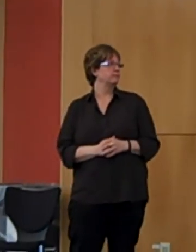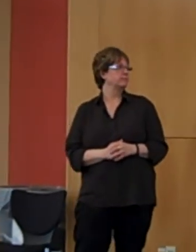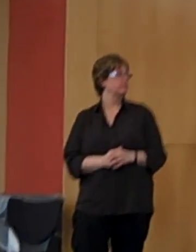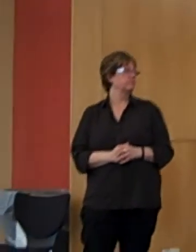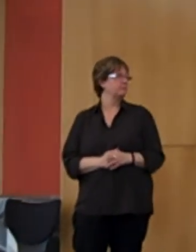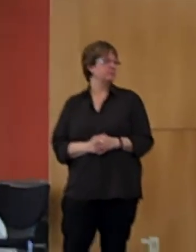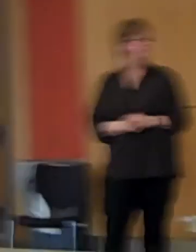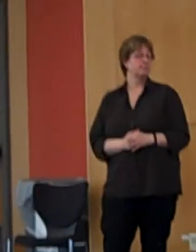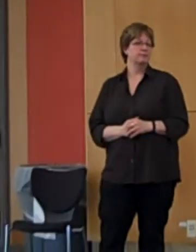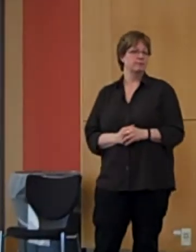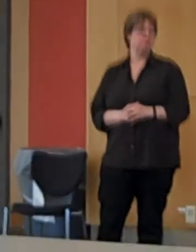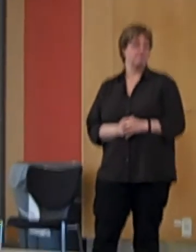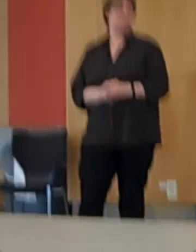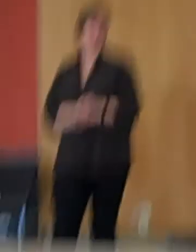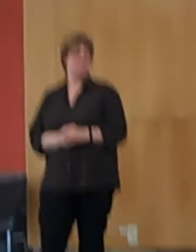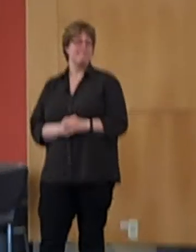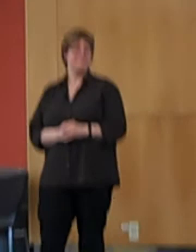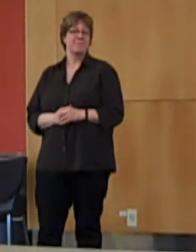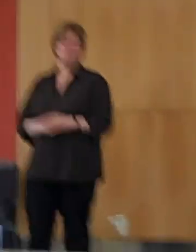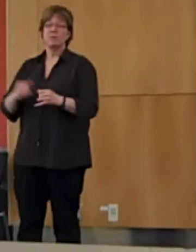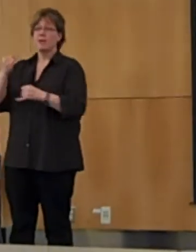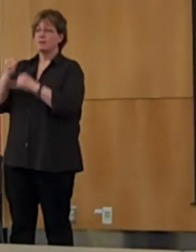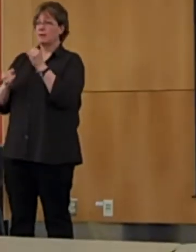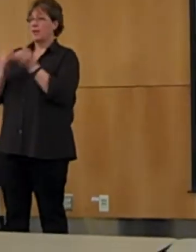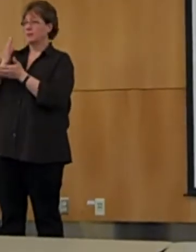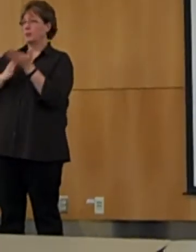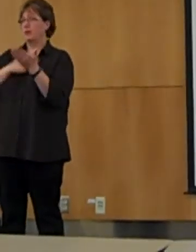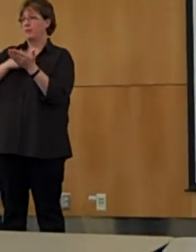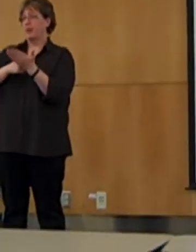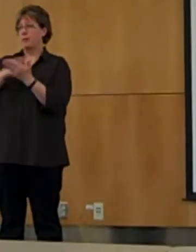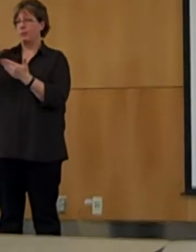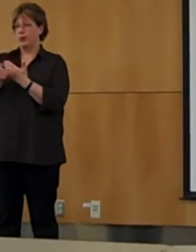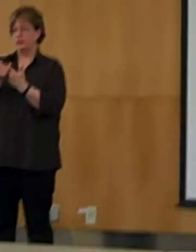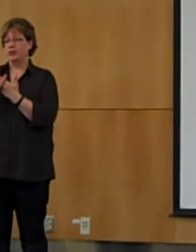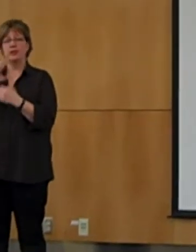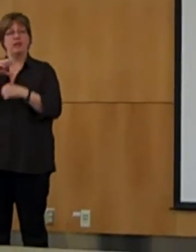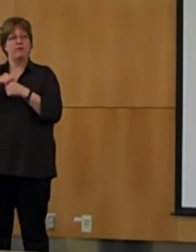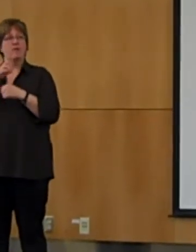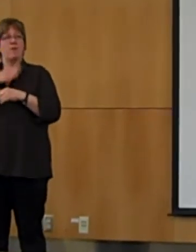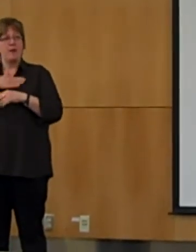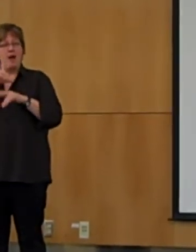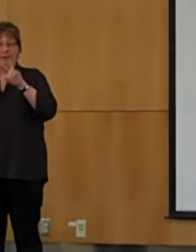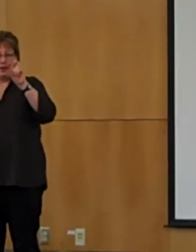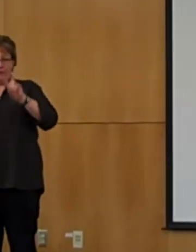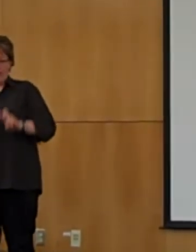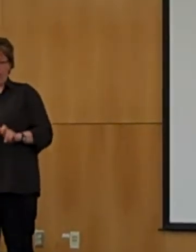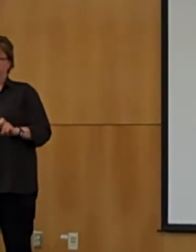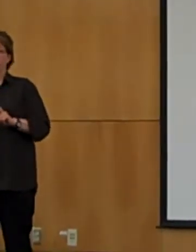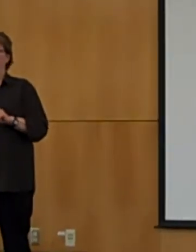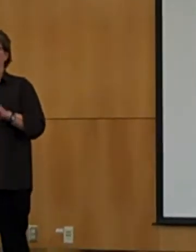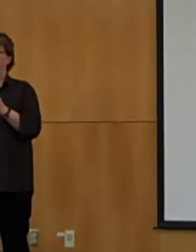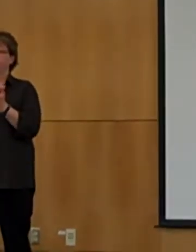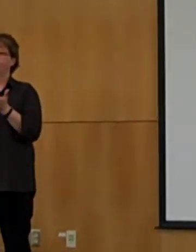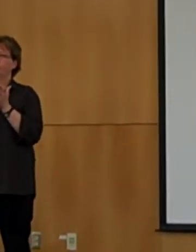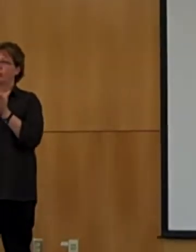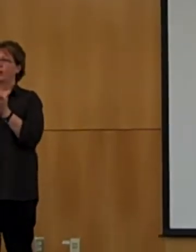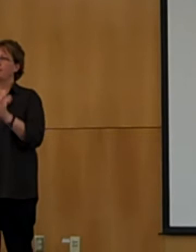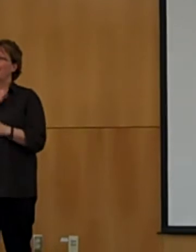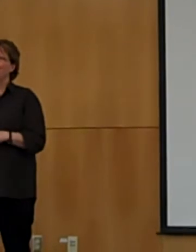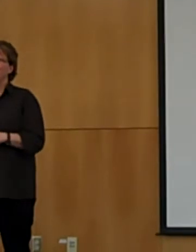The final portion of this project involved my evaluations documenting my experiences at local centers